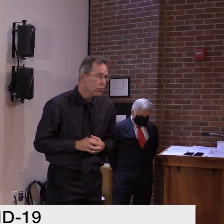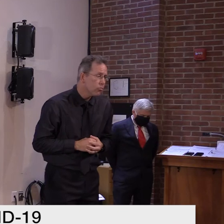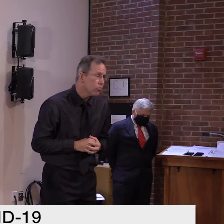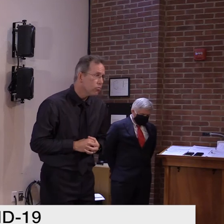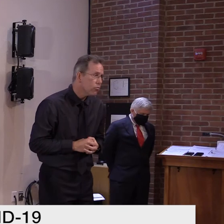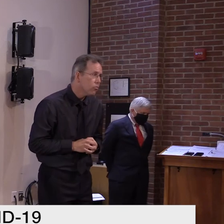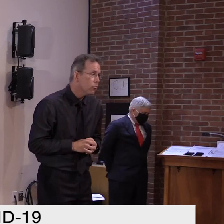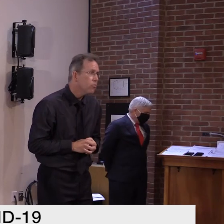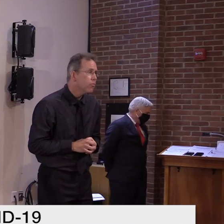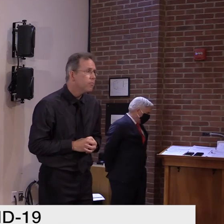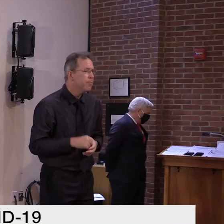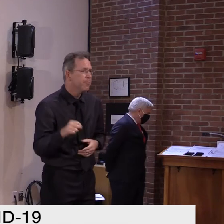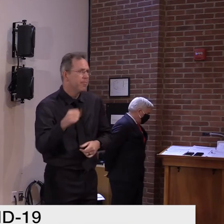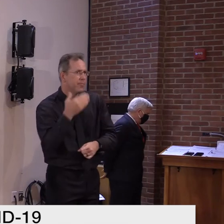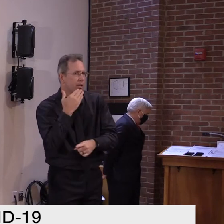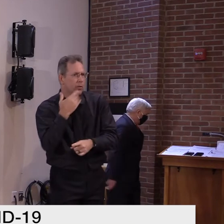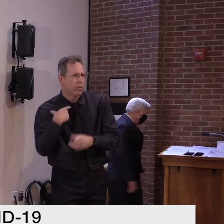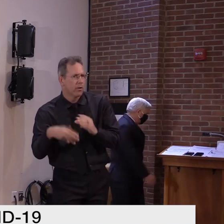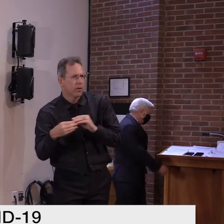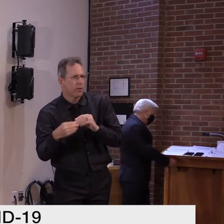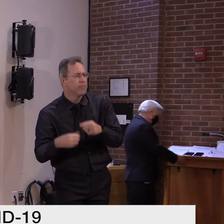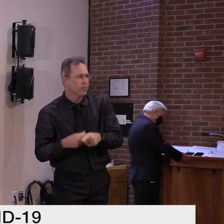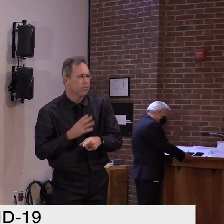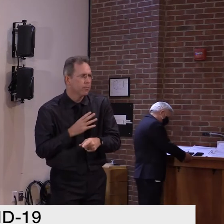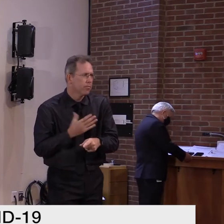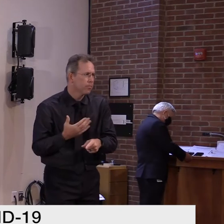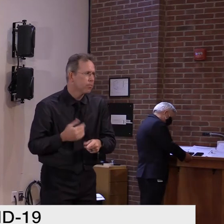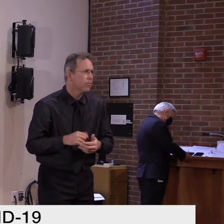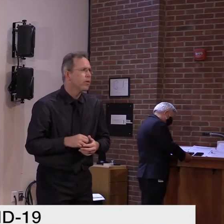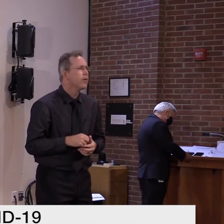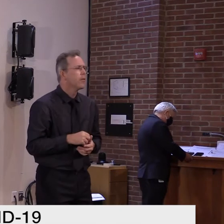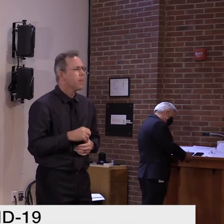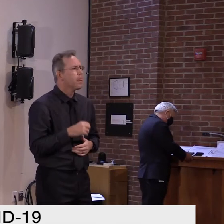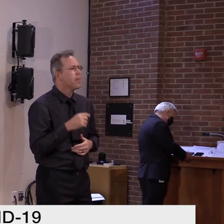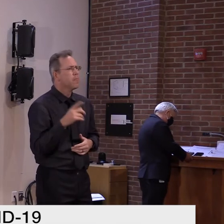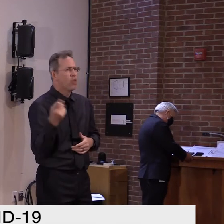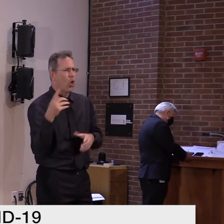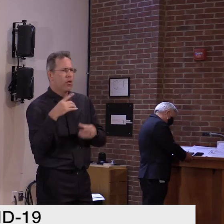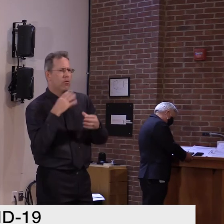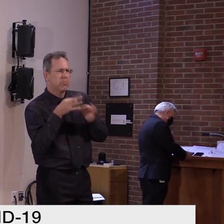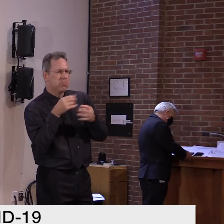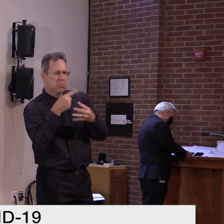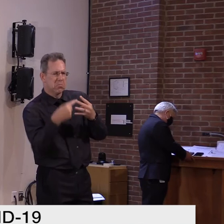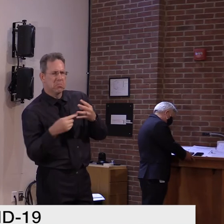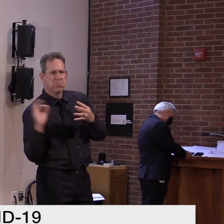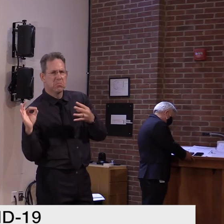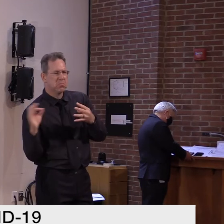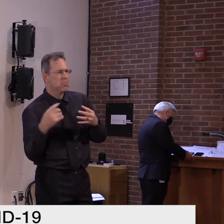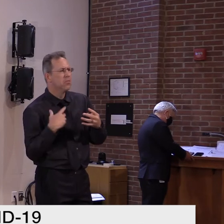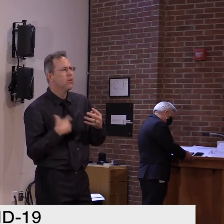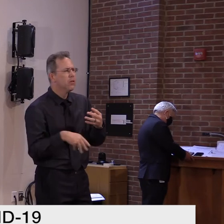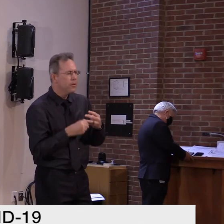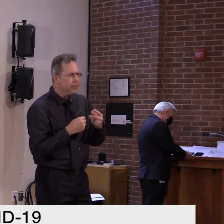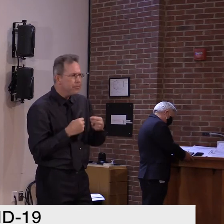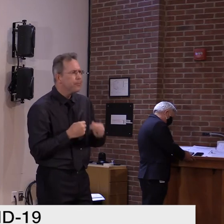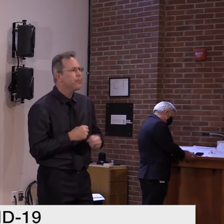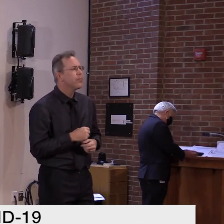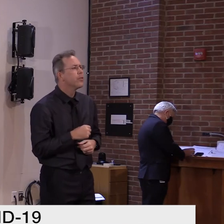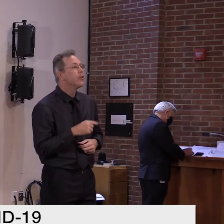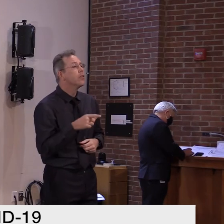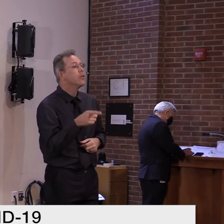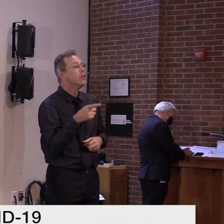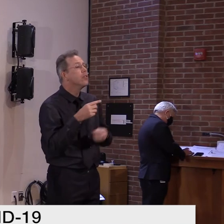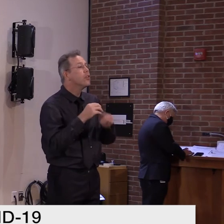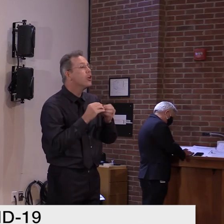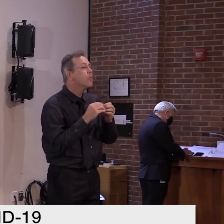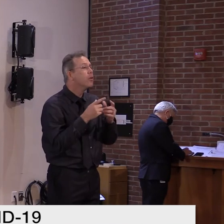Yeah. Thanks governor. think, uh, you covered, uh, a piece of it there at the end, but, uh, I was just going to add that the data does not show that if